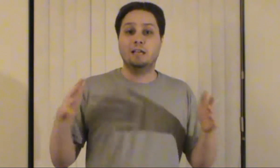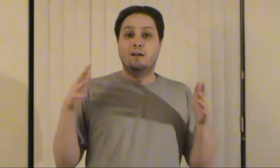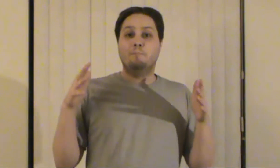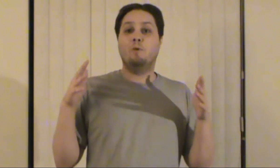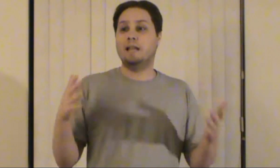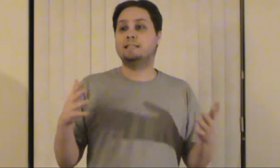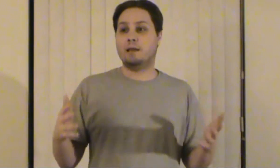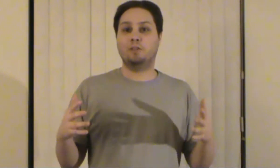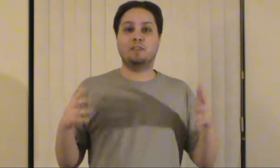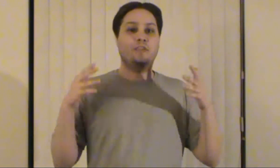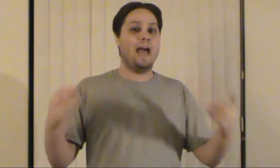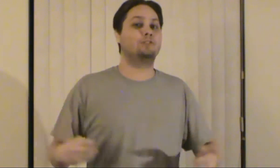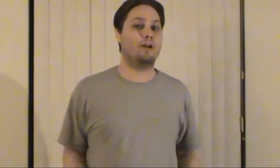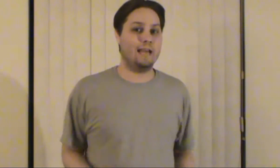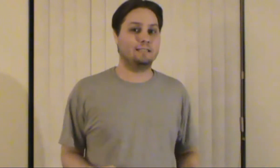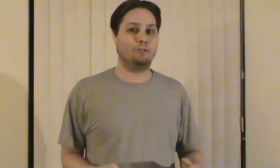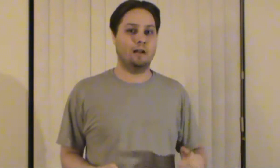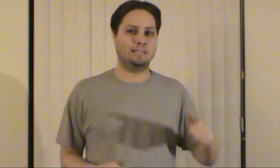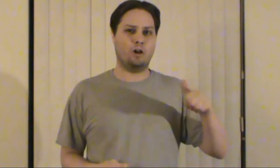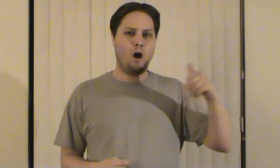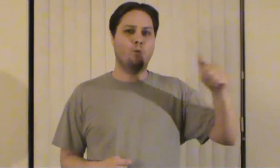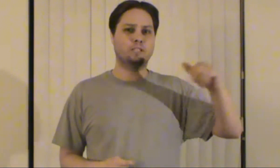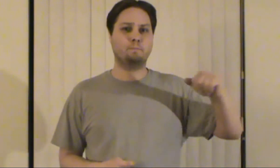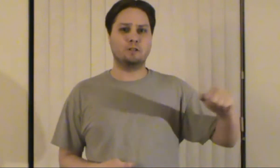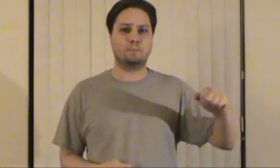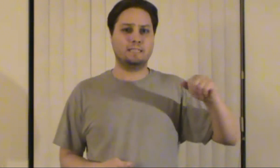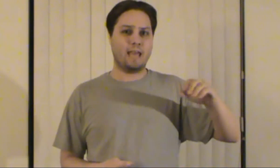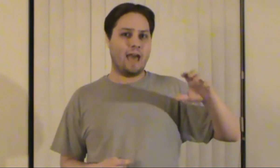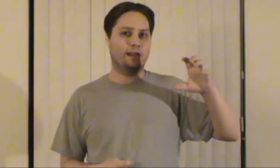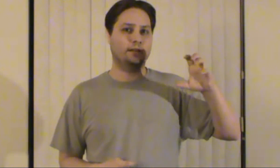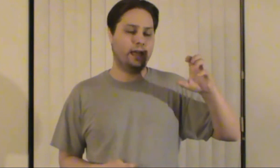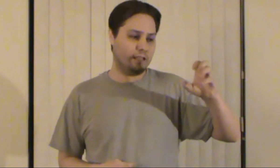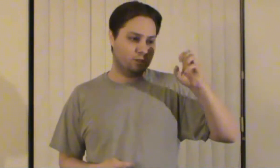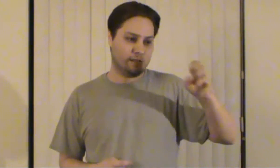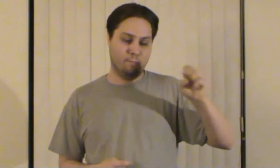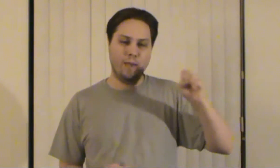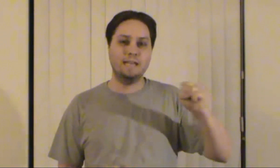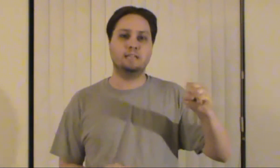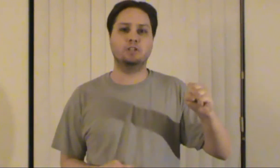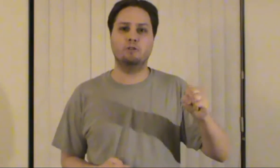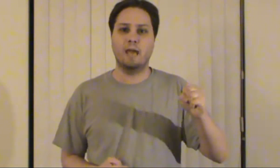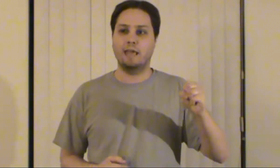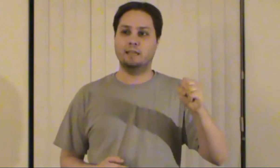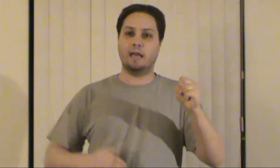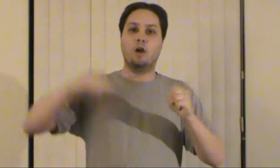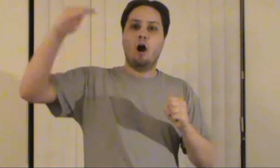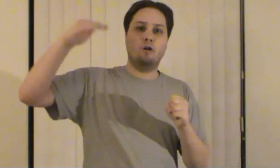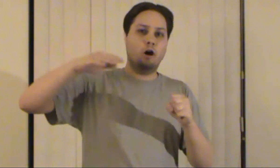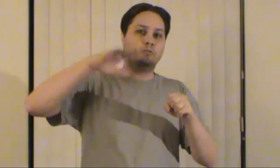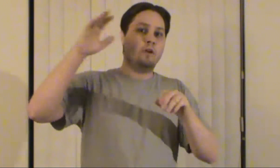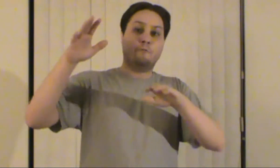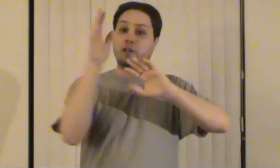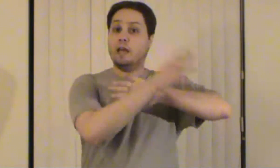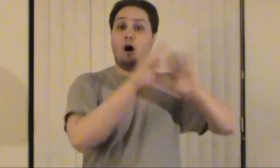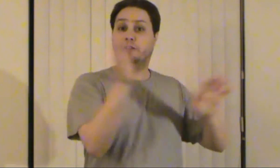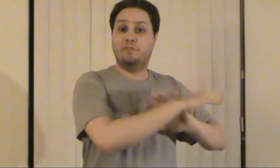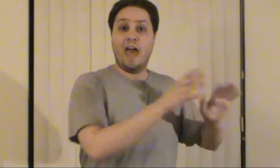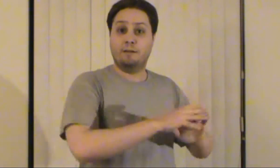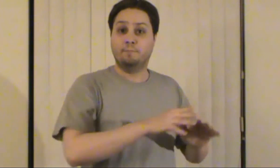but when it's something that drastic when it's like oh we're supposed to be sad and like there's an impending doom and then like oh no forget all of that